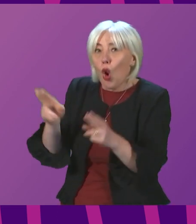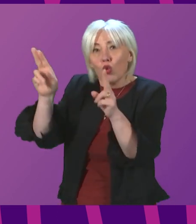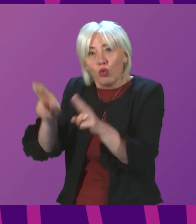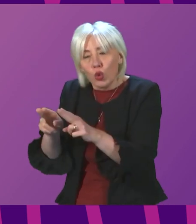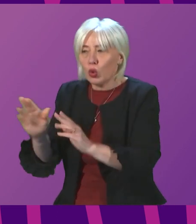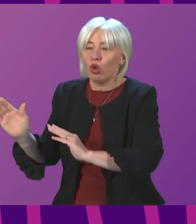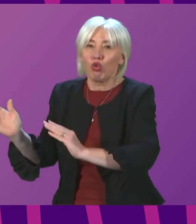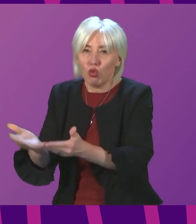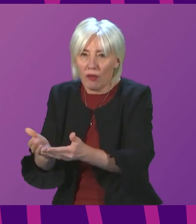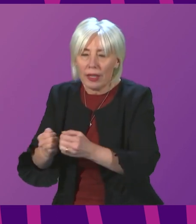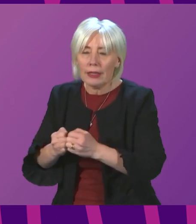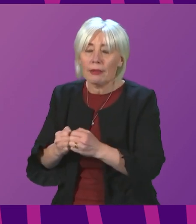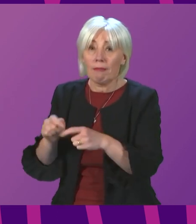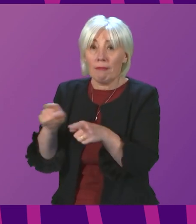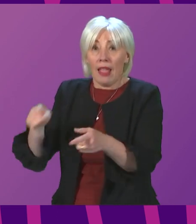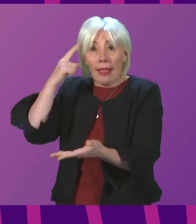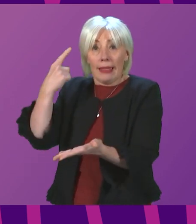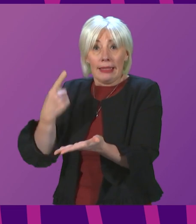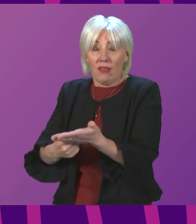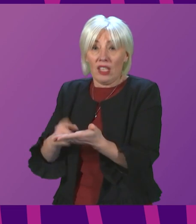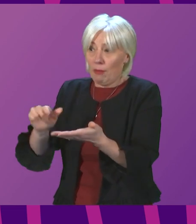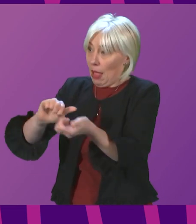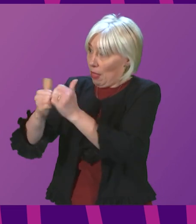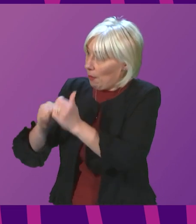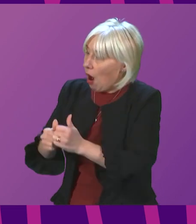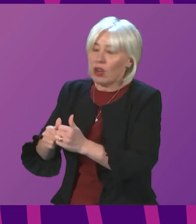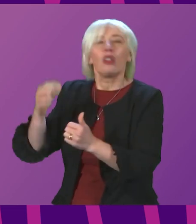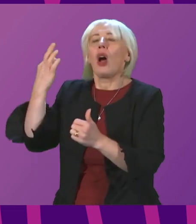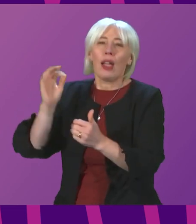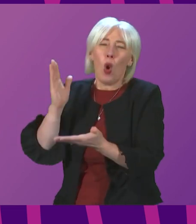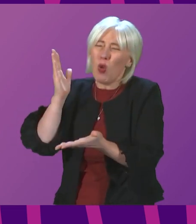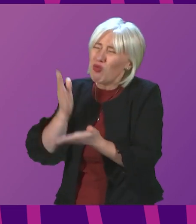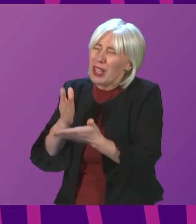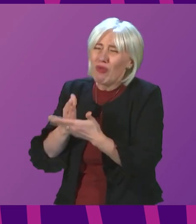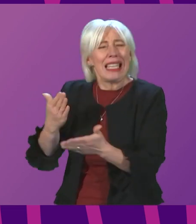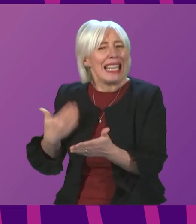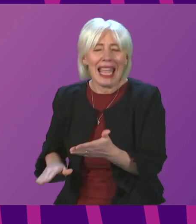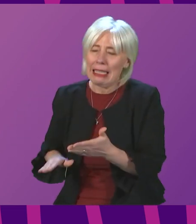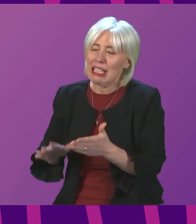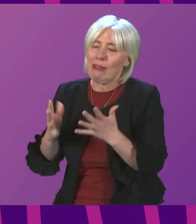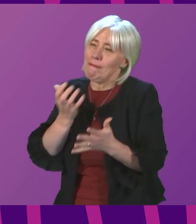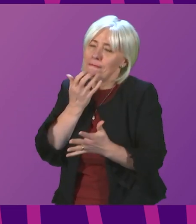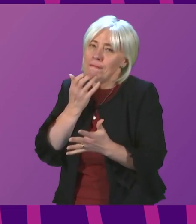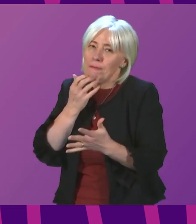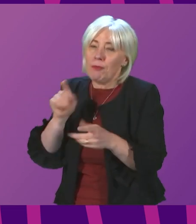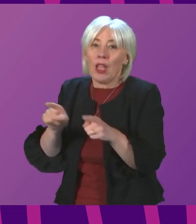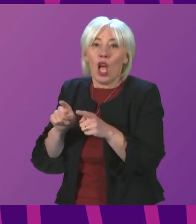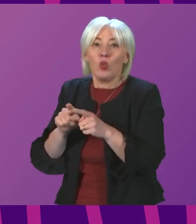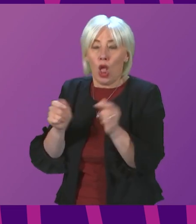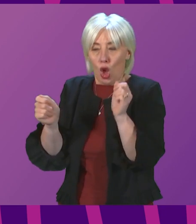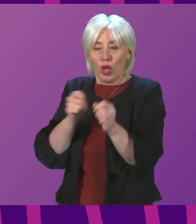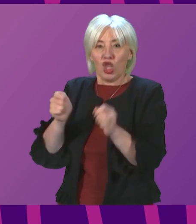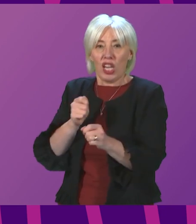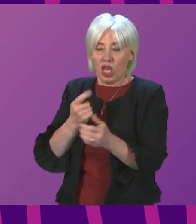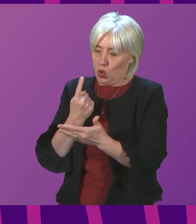These decisions, which will be taken by frontline partners, will only be made when absolutely necessary. And the recent changes, of course, to self-isolation rules